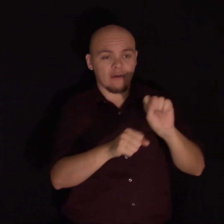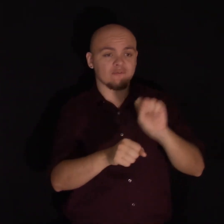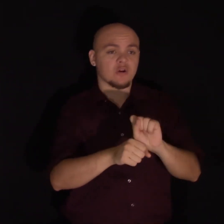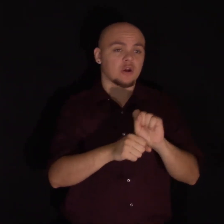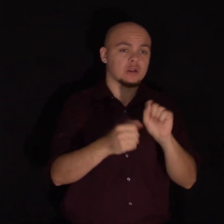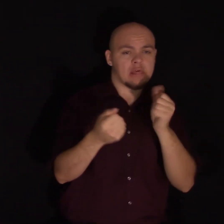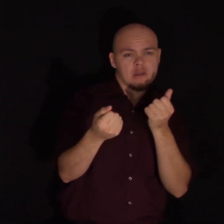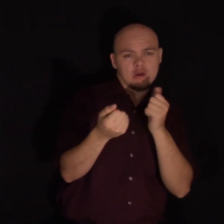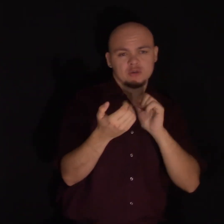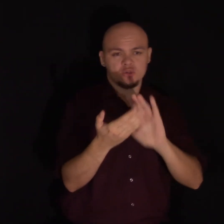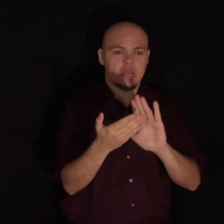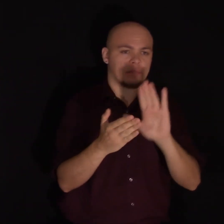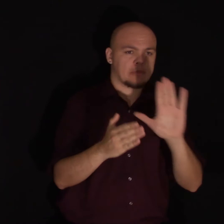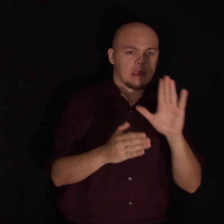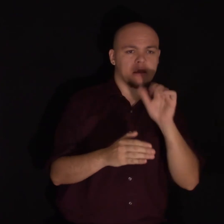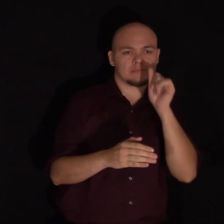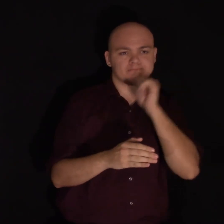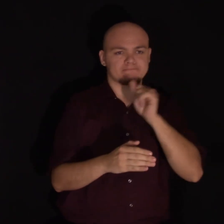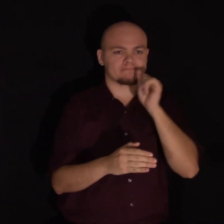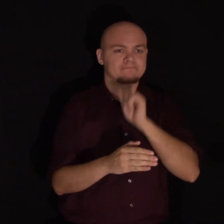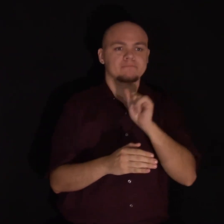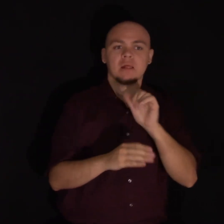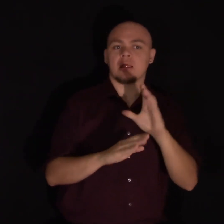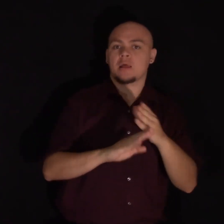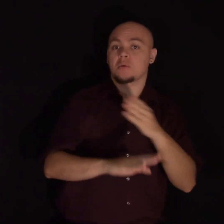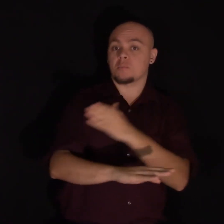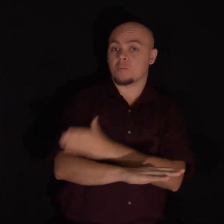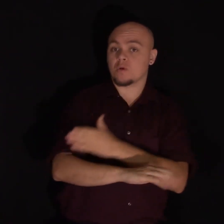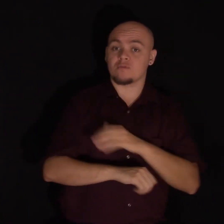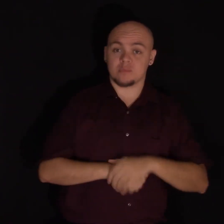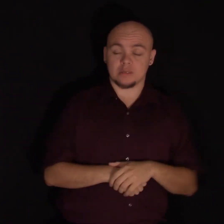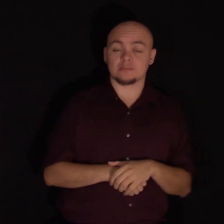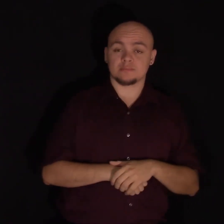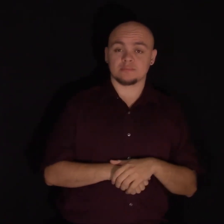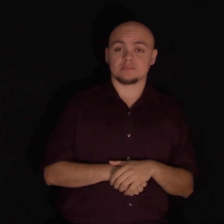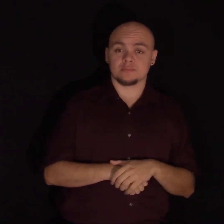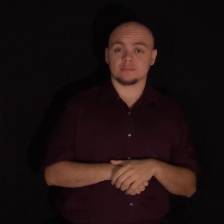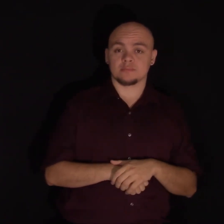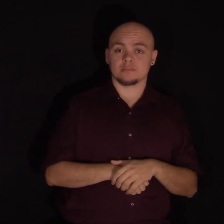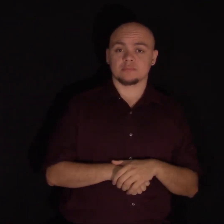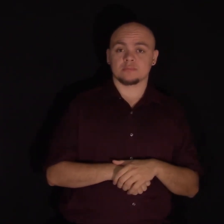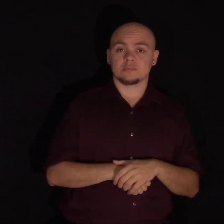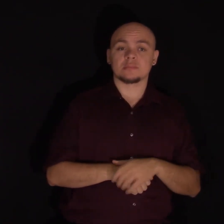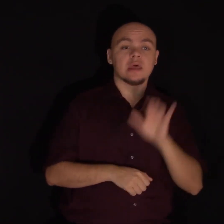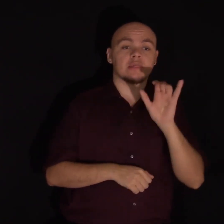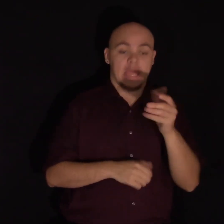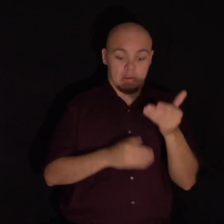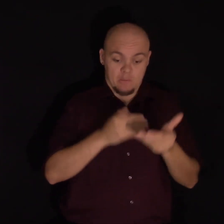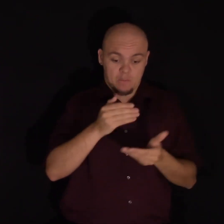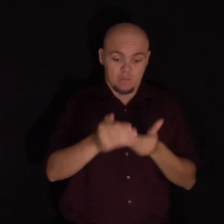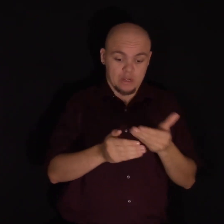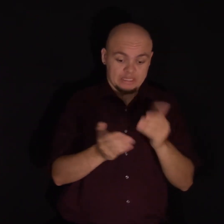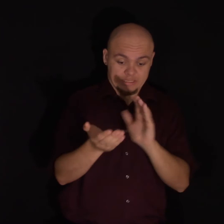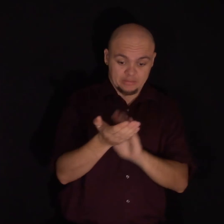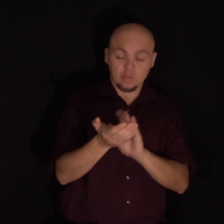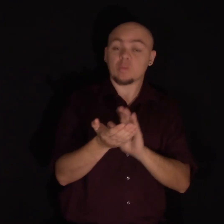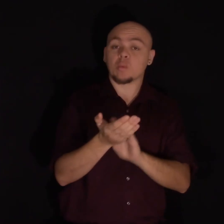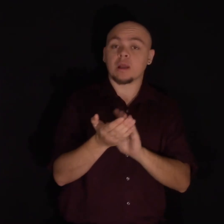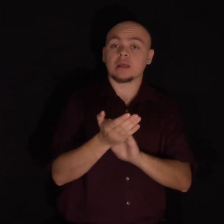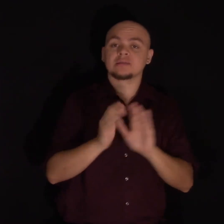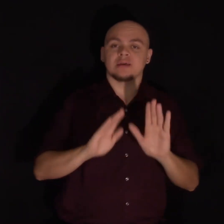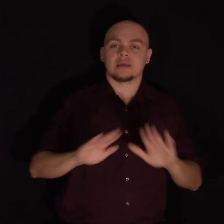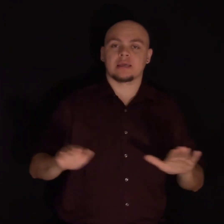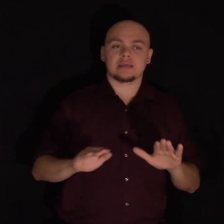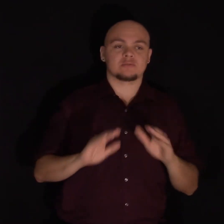focus, their perseverance, their improvement. This process praise creates kids who are